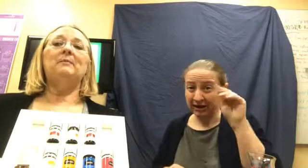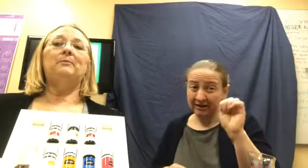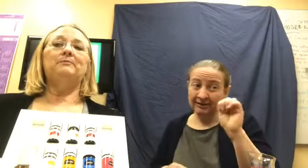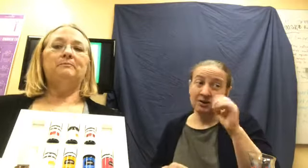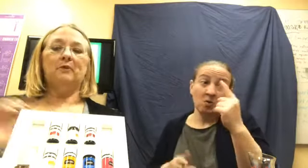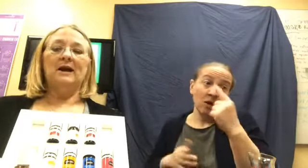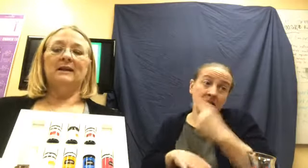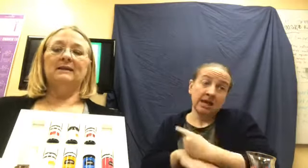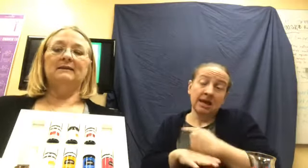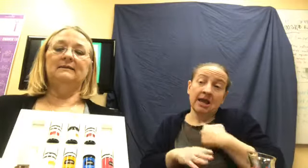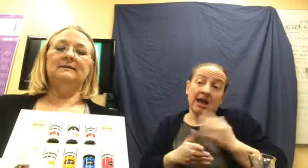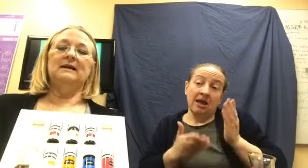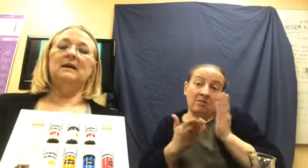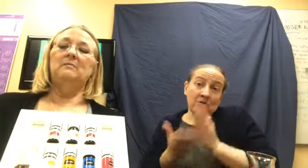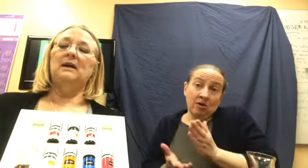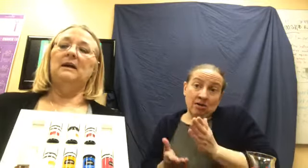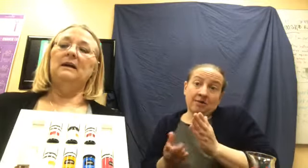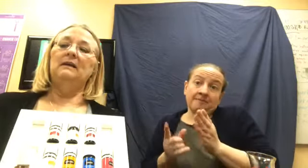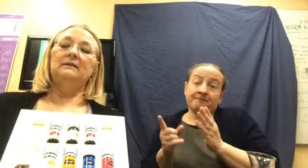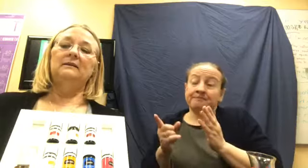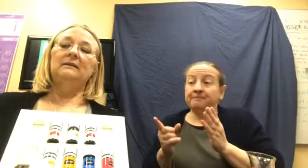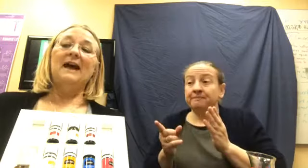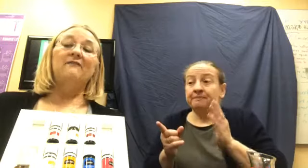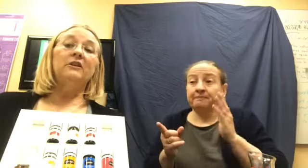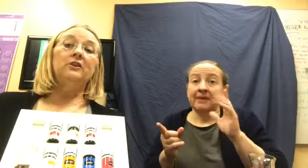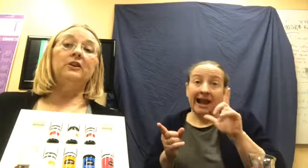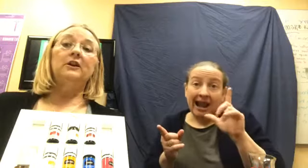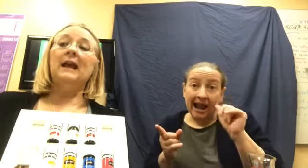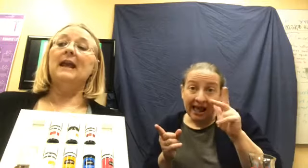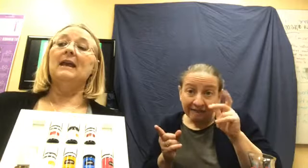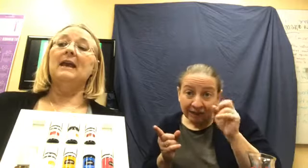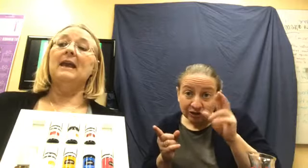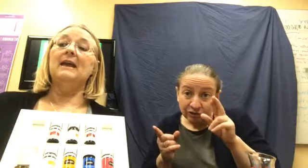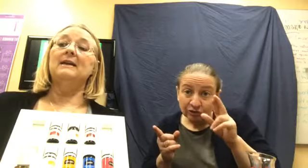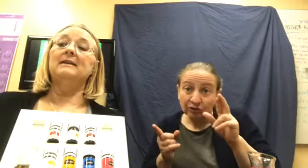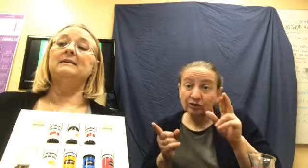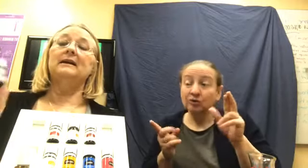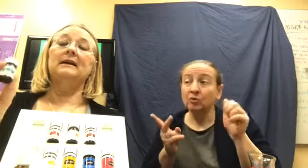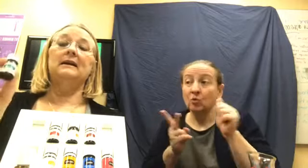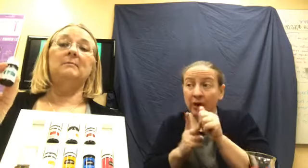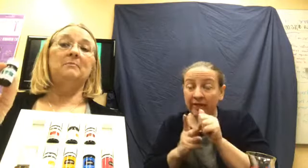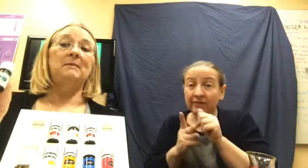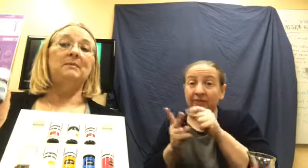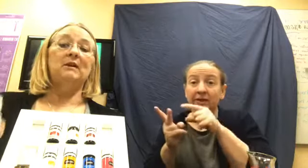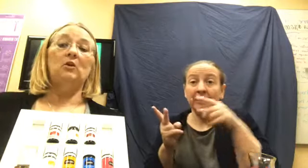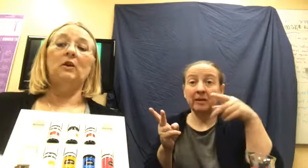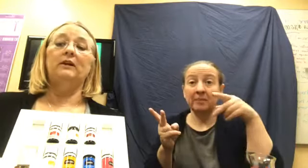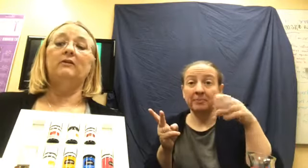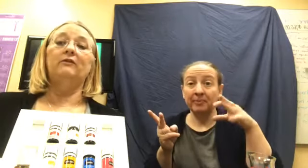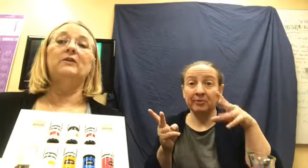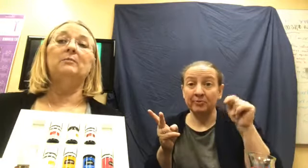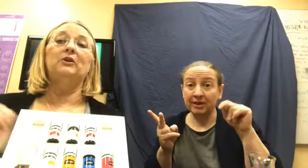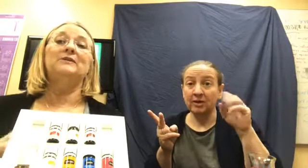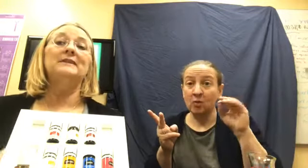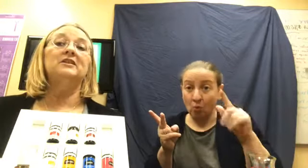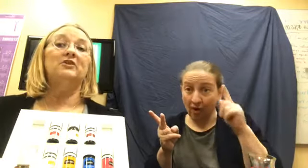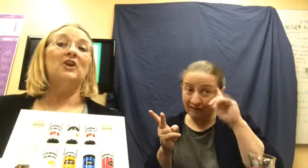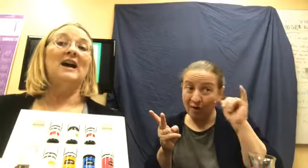brought in some, uh, lavender and, um, peppermint oil for the person to try.